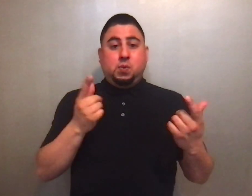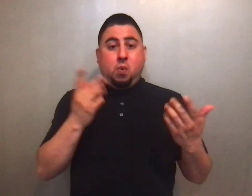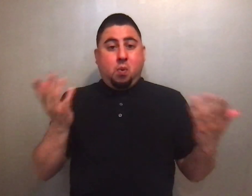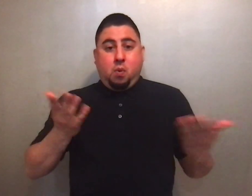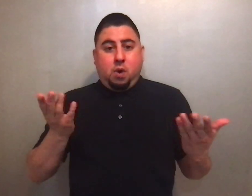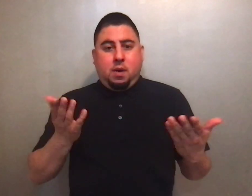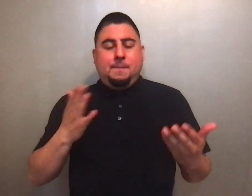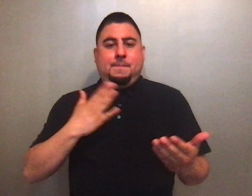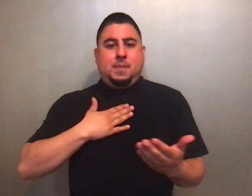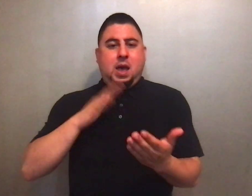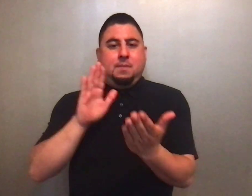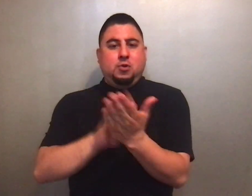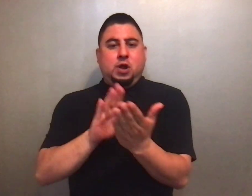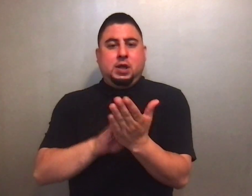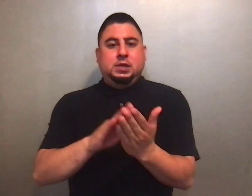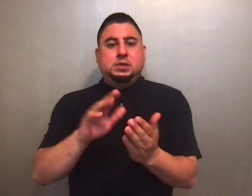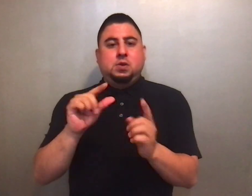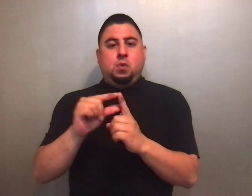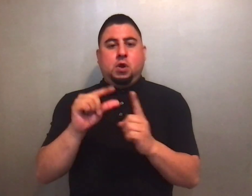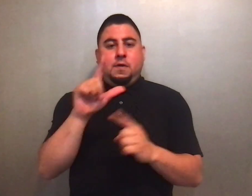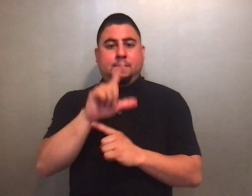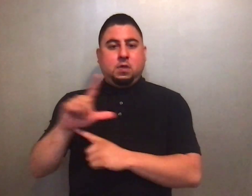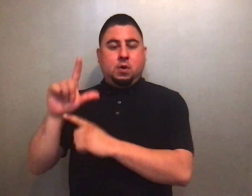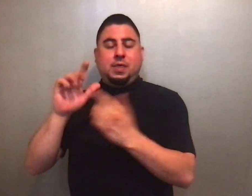The word of the Lord. Thanks. Thanks.